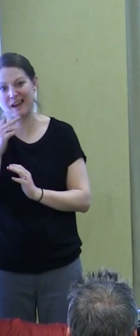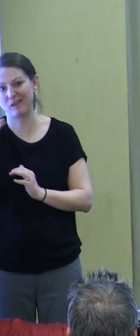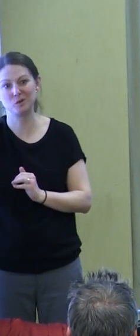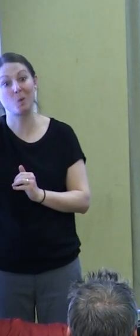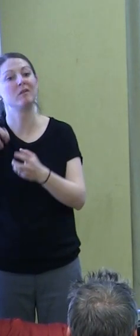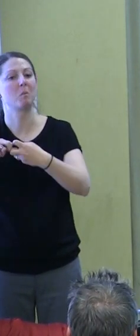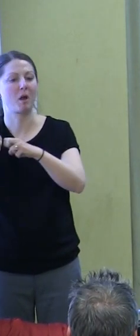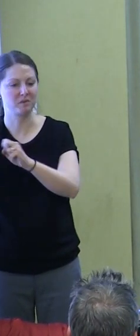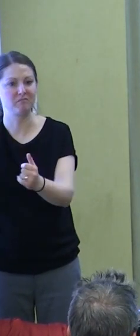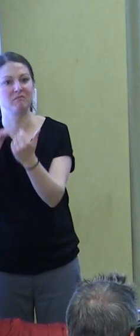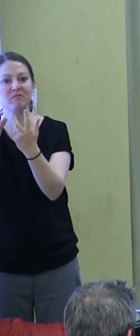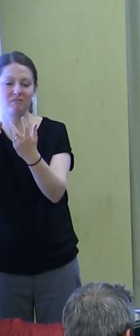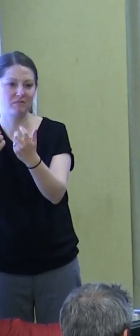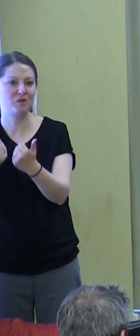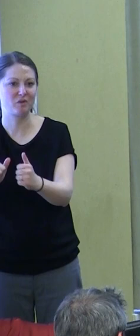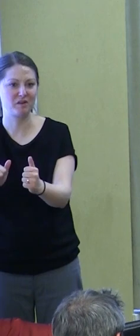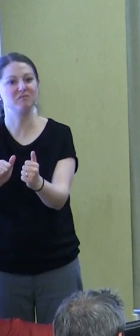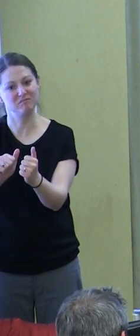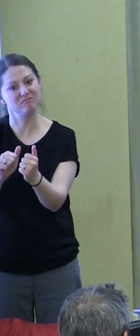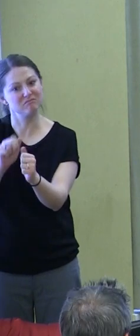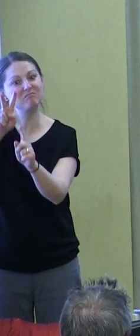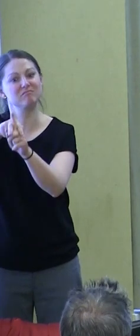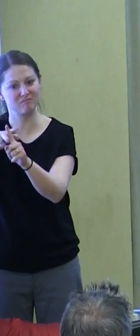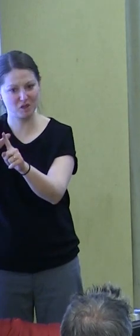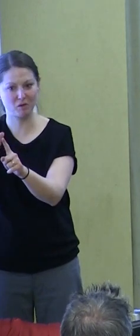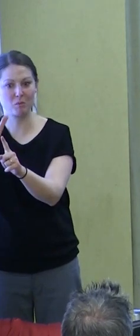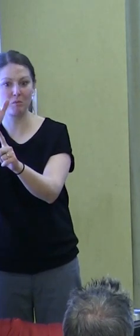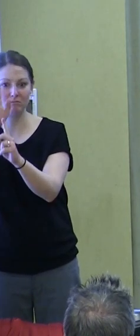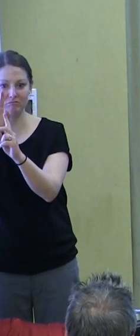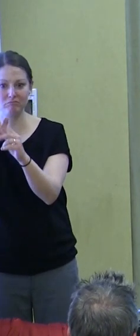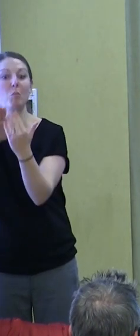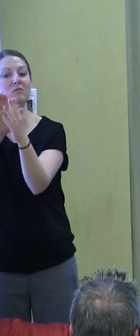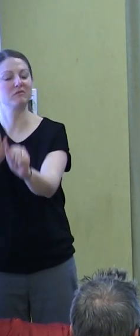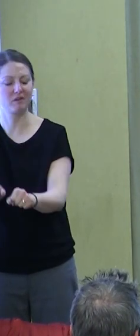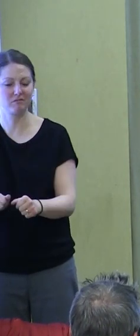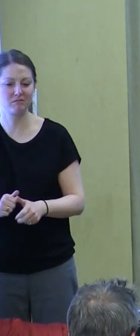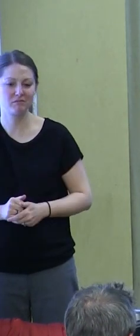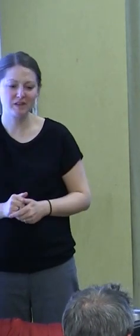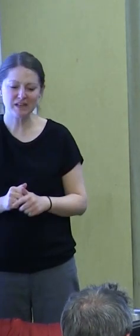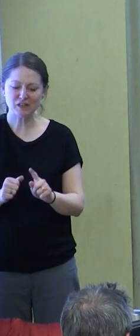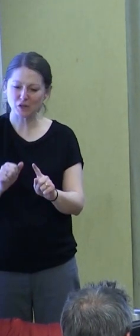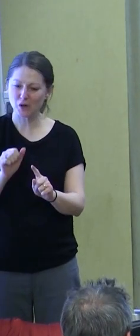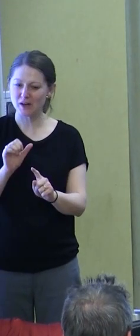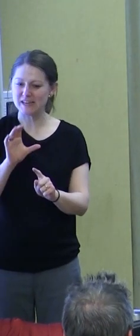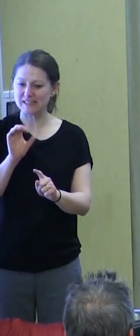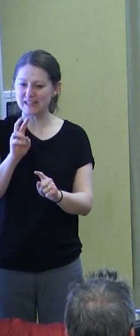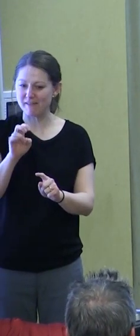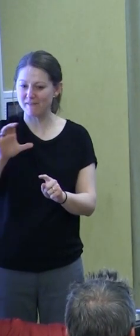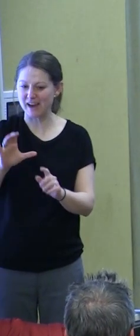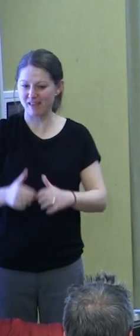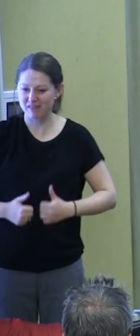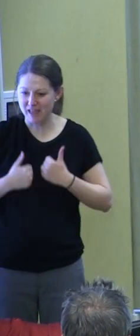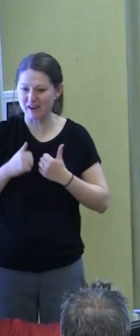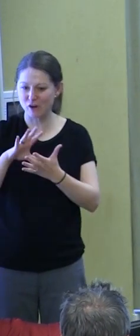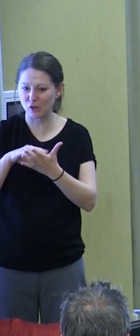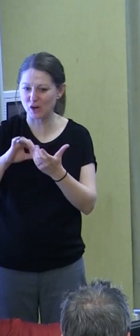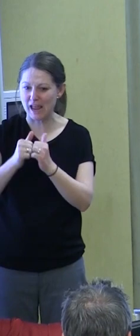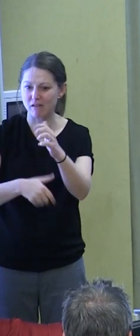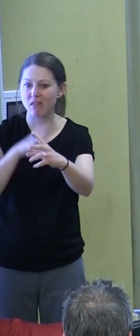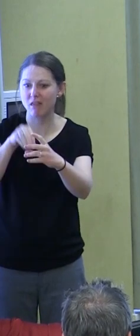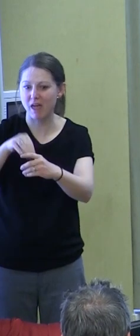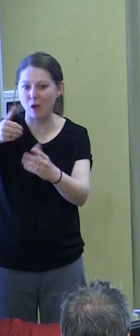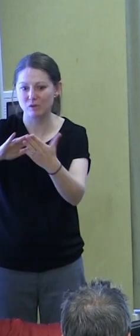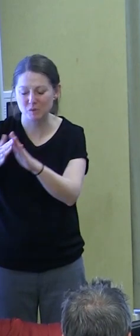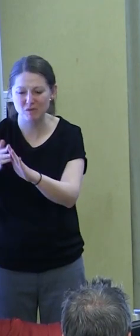Across the curriculum, we should be developing both civic and political life. Where civic life entails this kind of learning to participate in